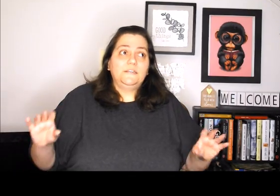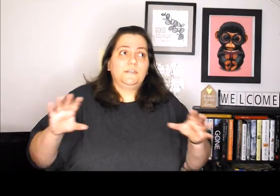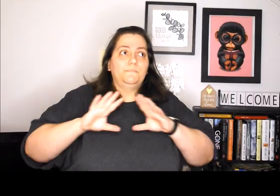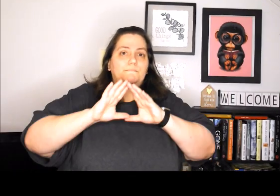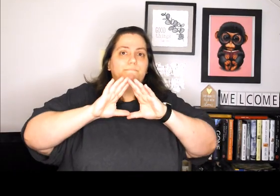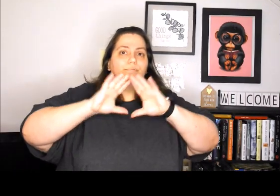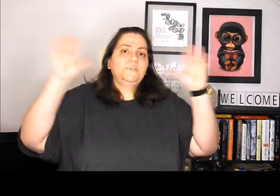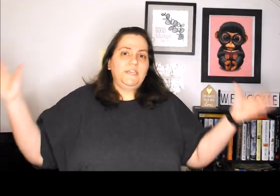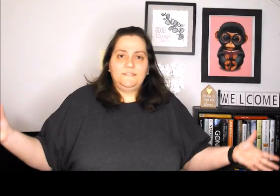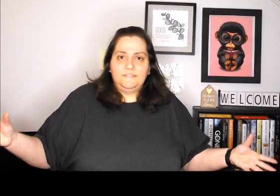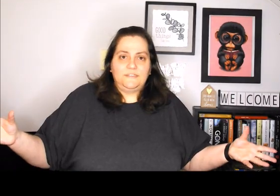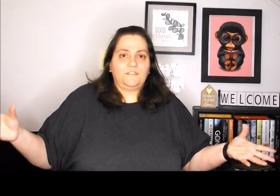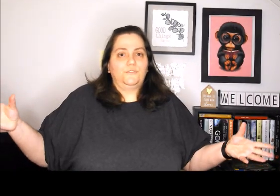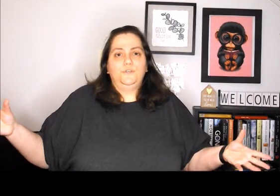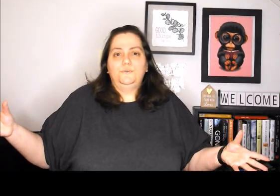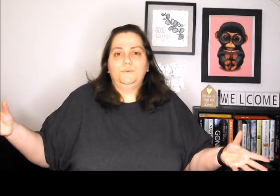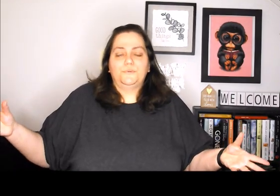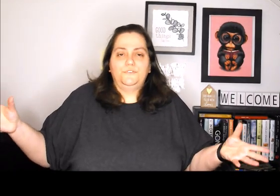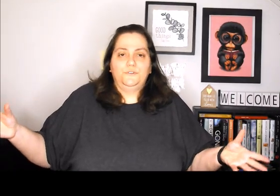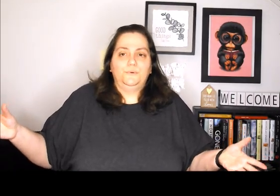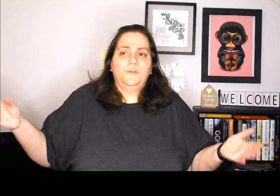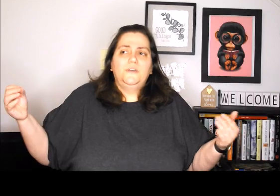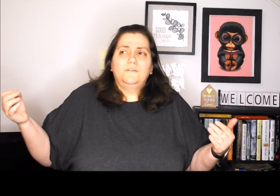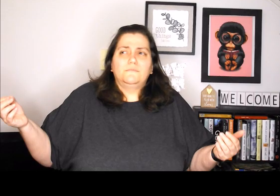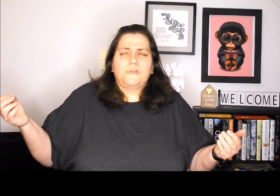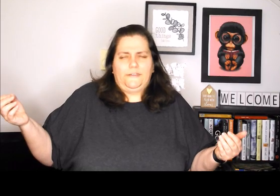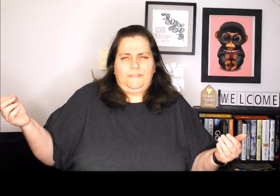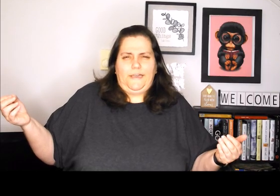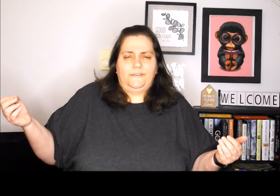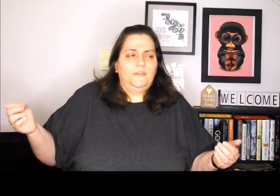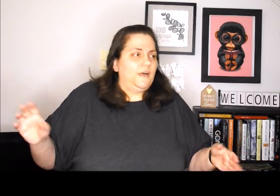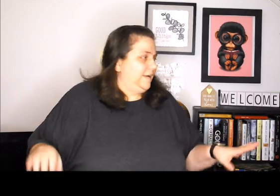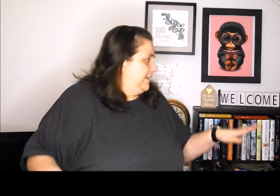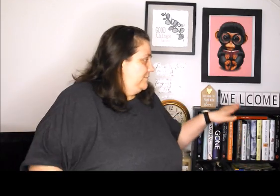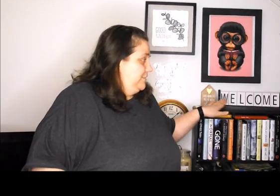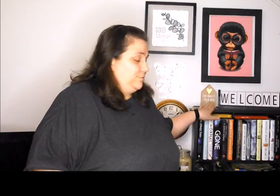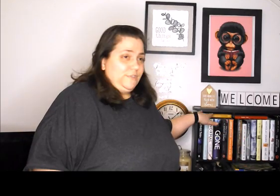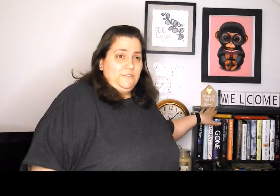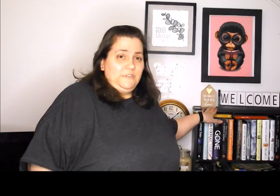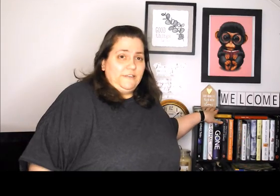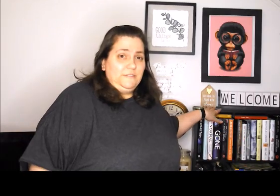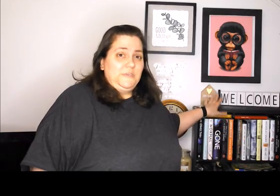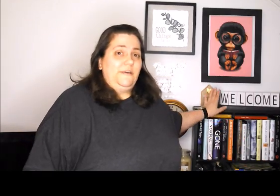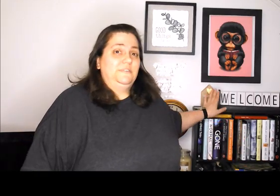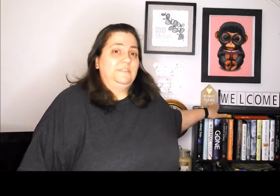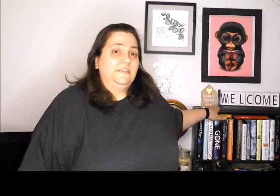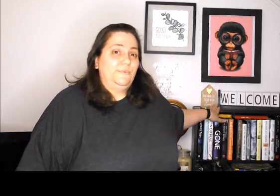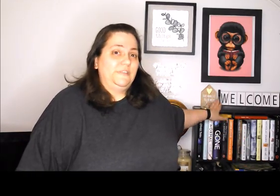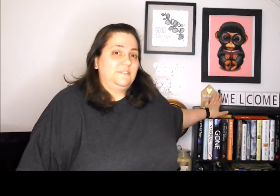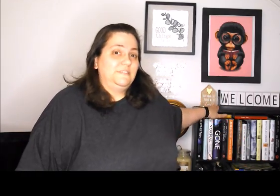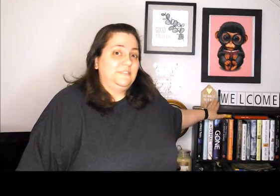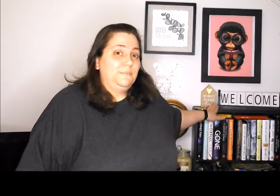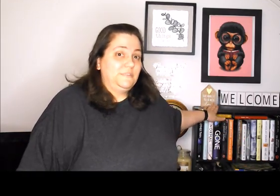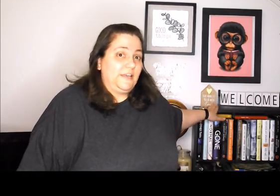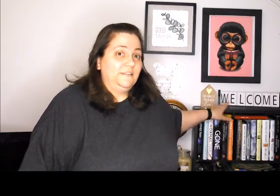bookcases as other YouTubers do. Kind of sad. I have this one that you see next to me. I have a second one that's the same size